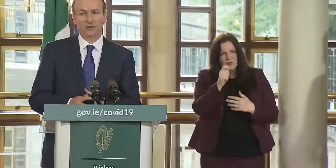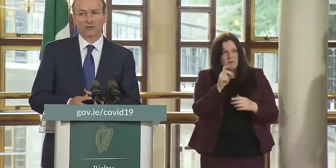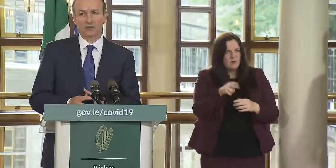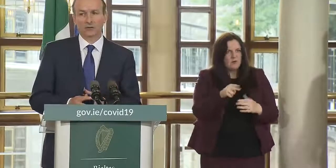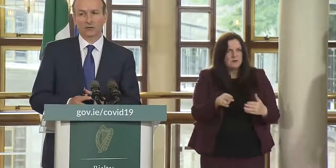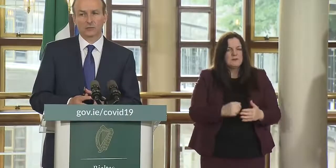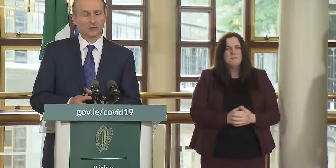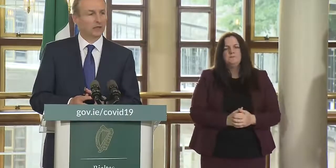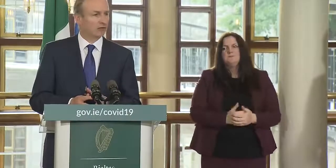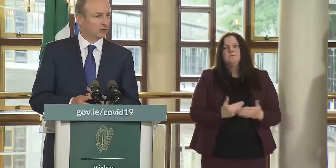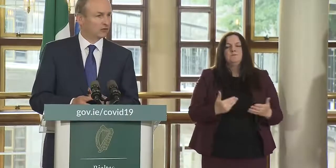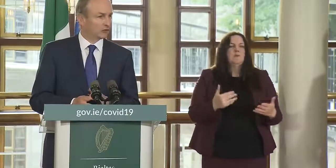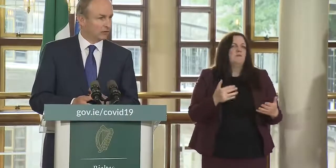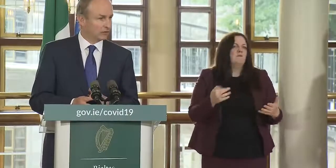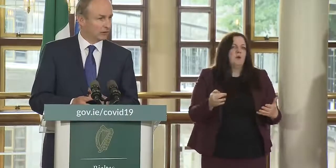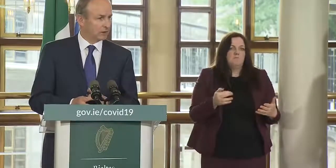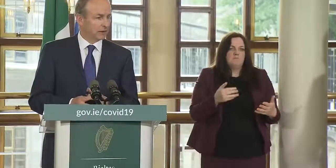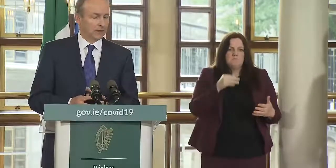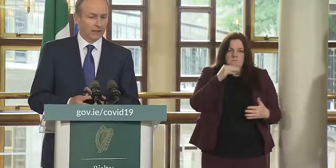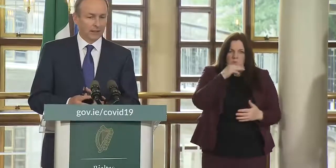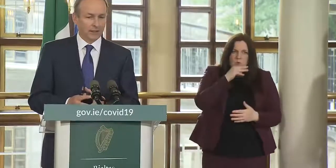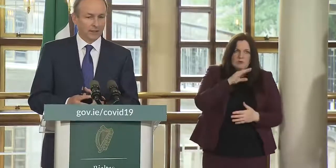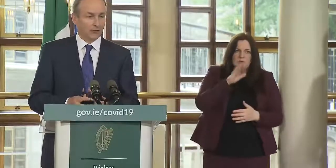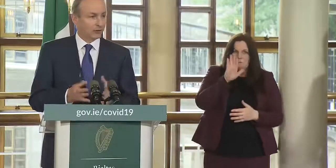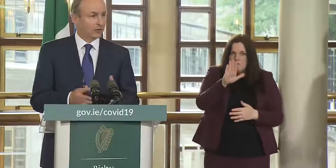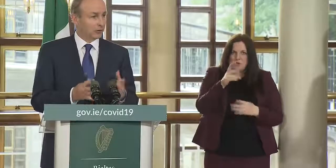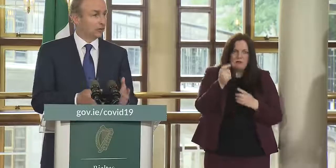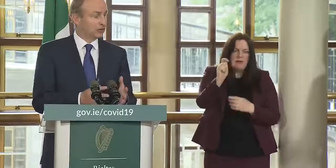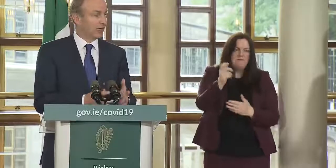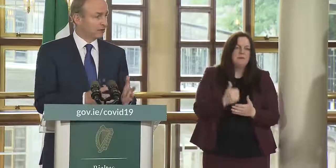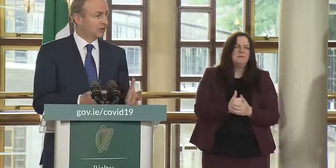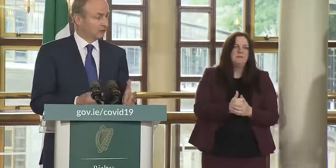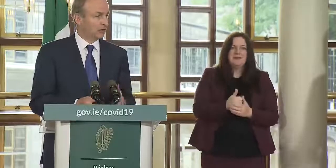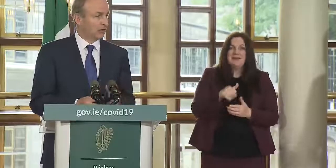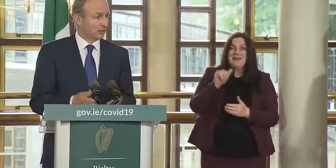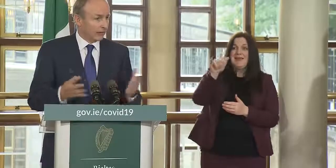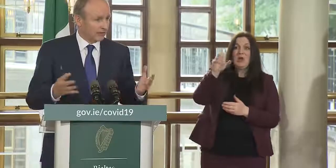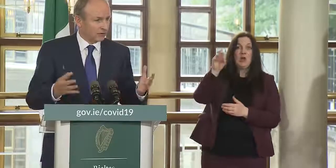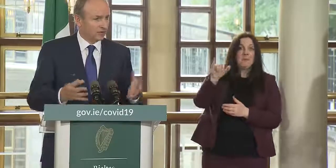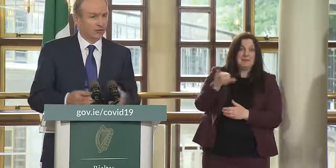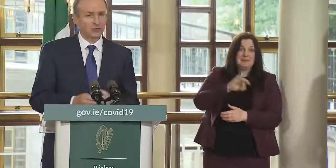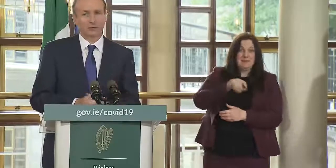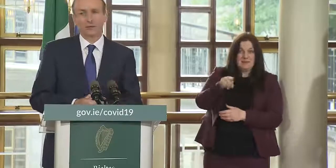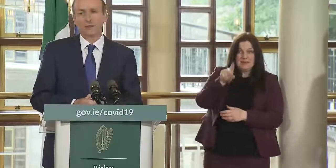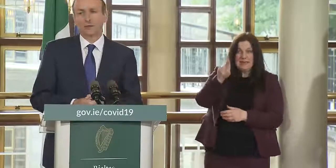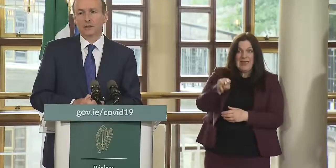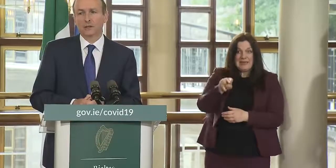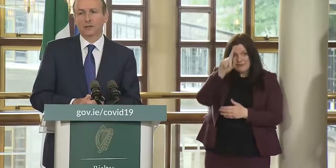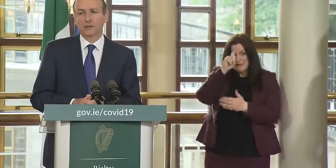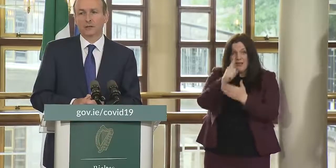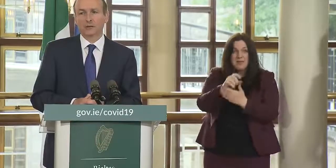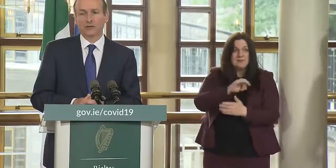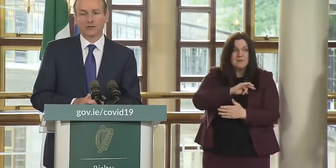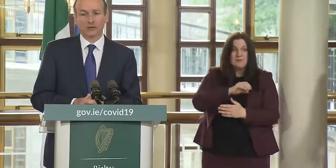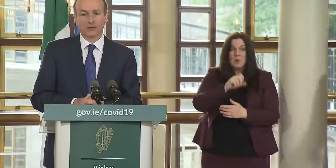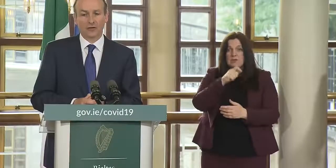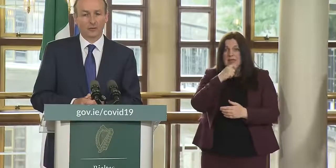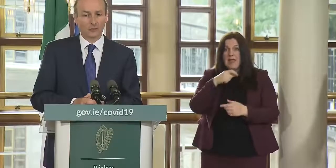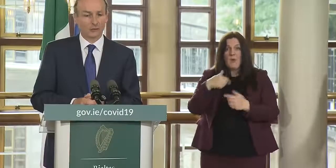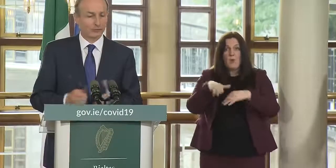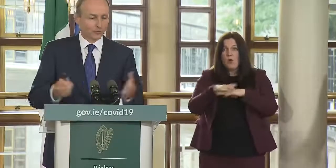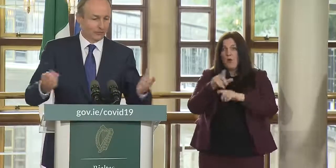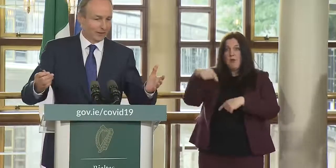determine essential from non-essential travel uh airlines on their own can't dictate or can't suggest or uh you know